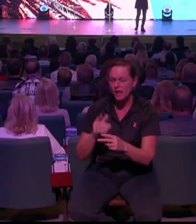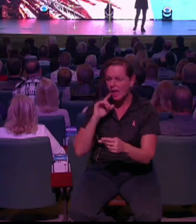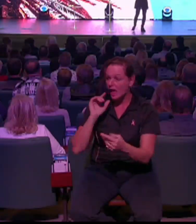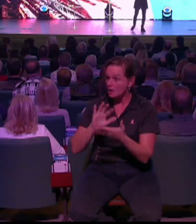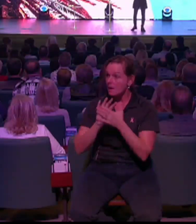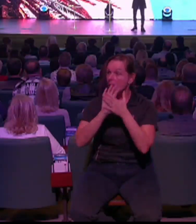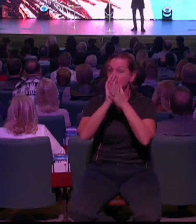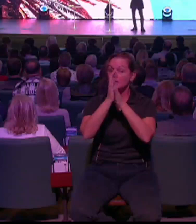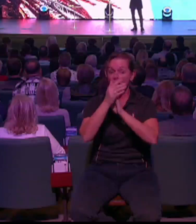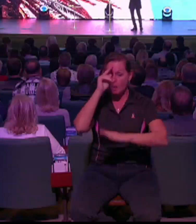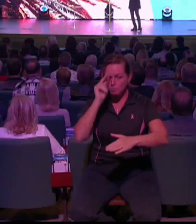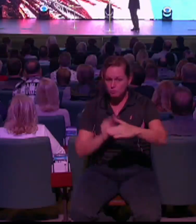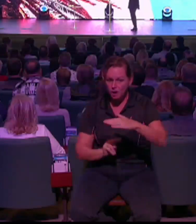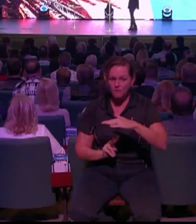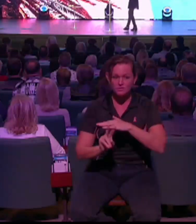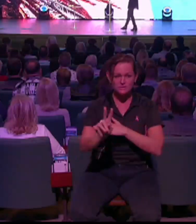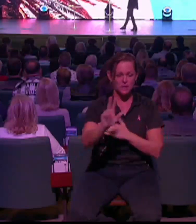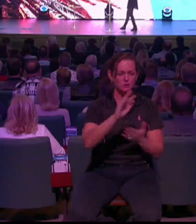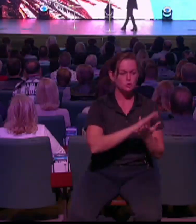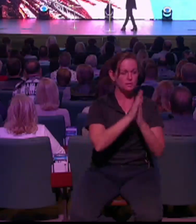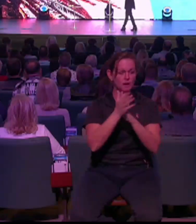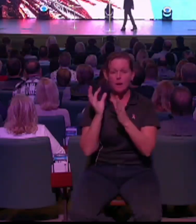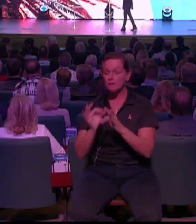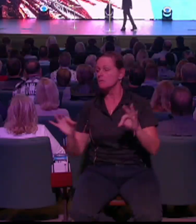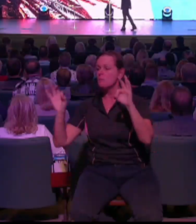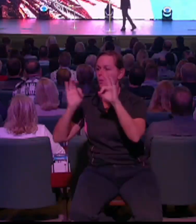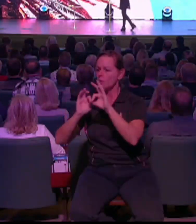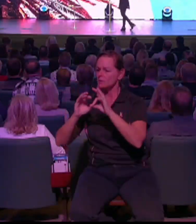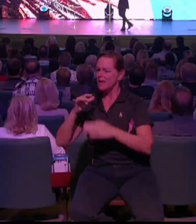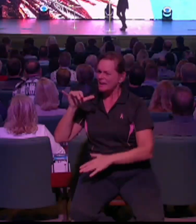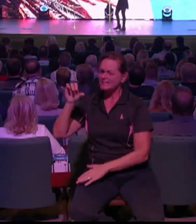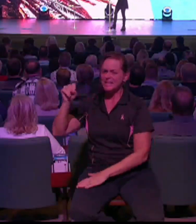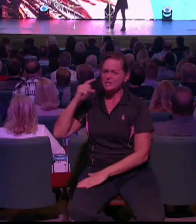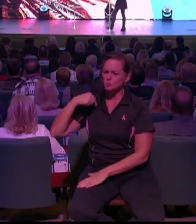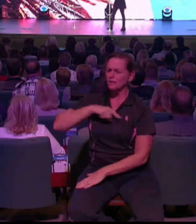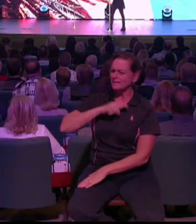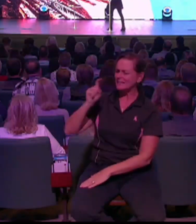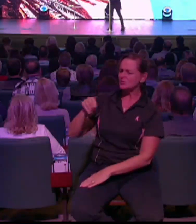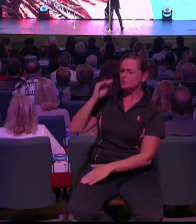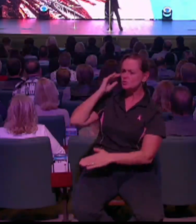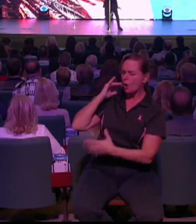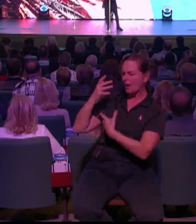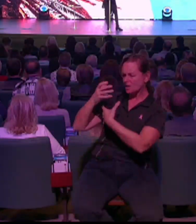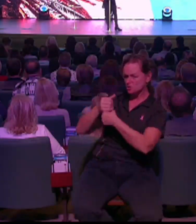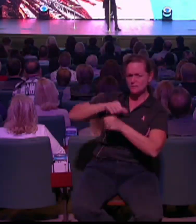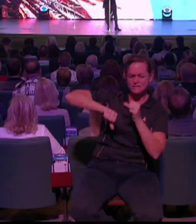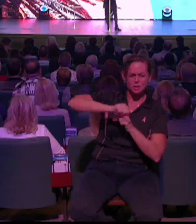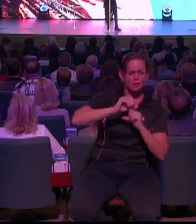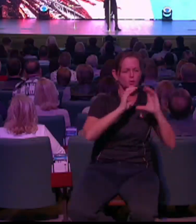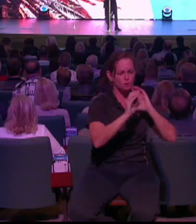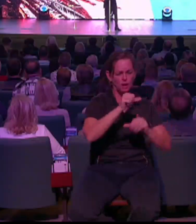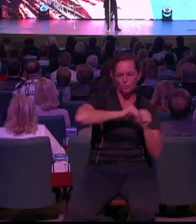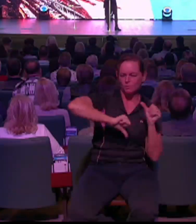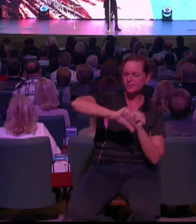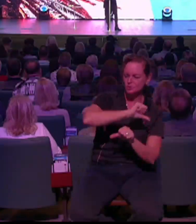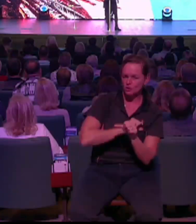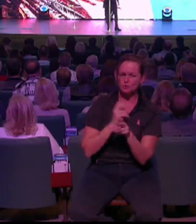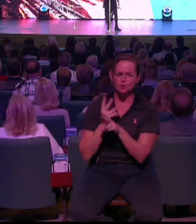best year ever because tied to your best year ever is something that is best for this area. I totally